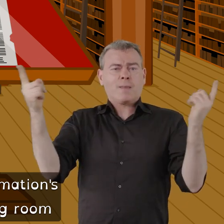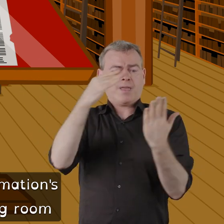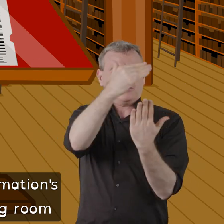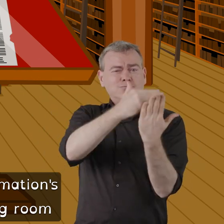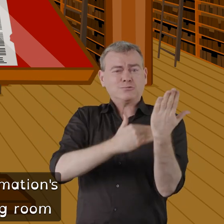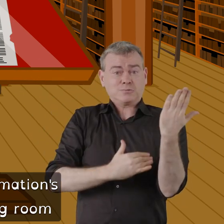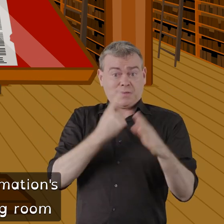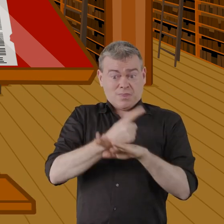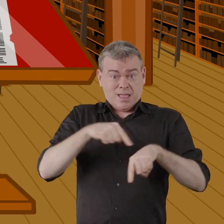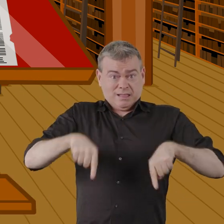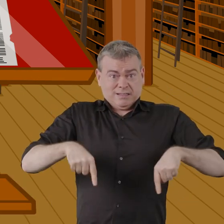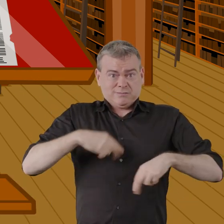room